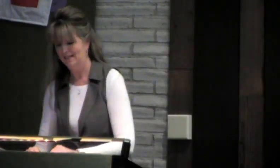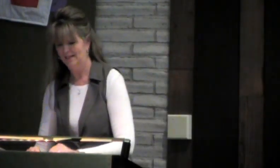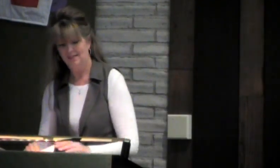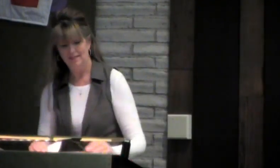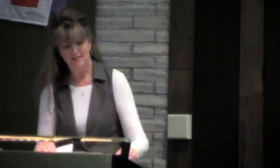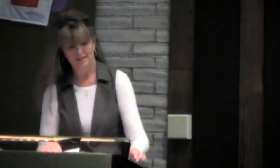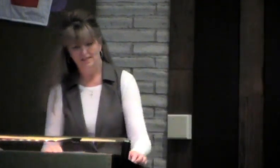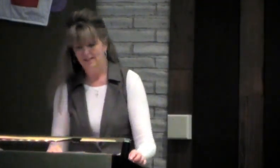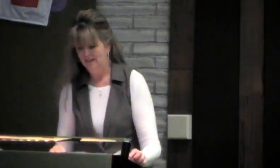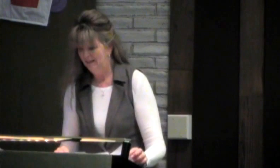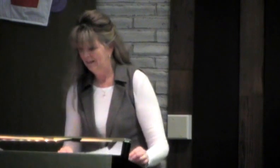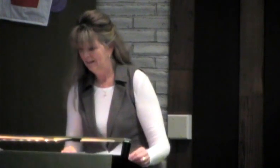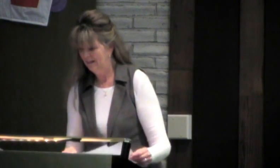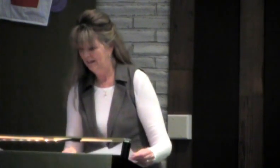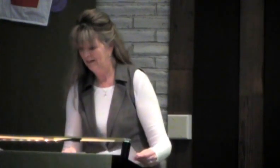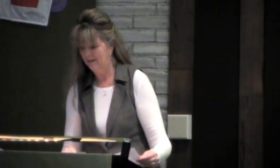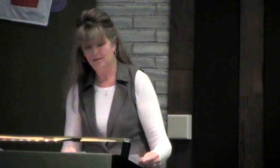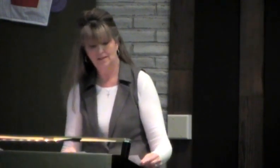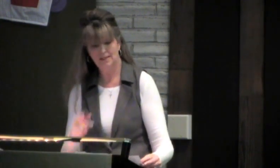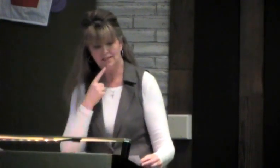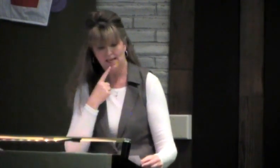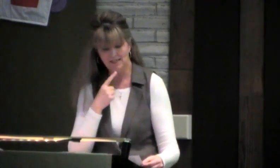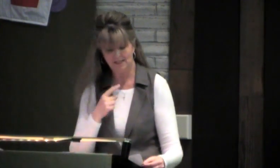Well, on the next verses, 19 through 21 say,